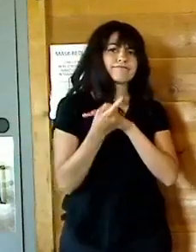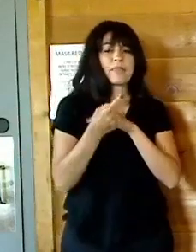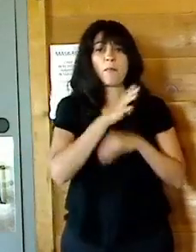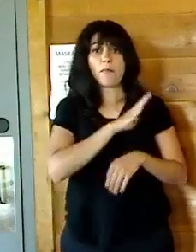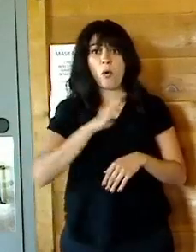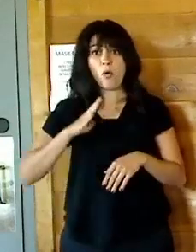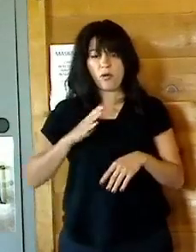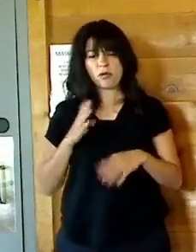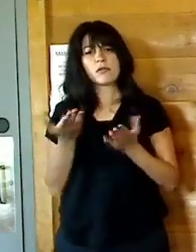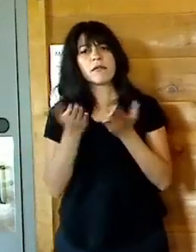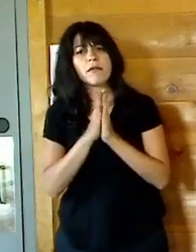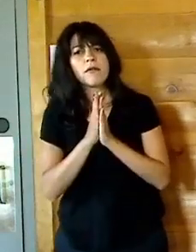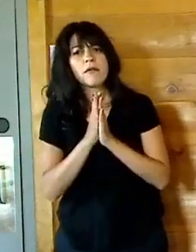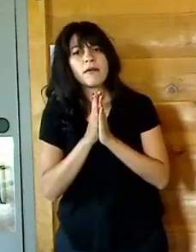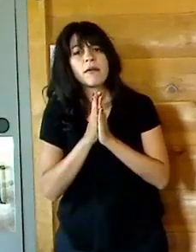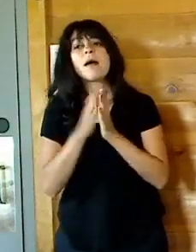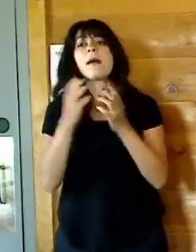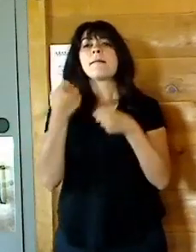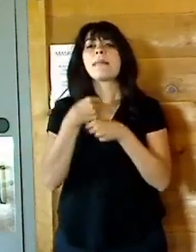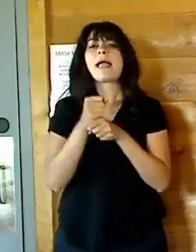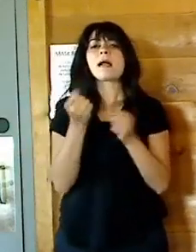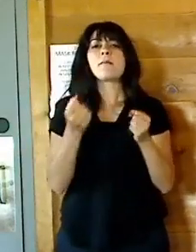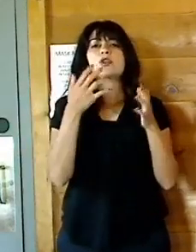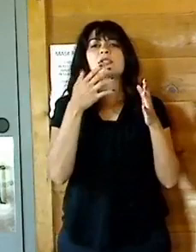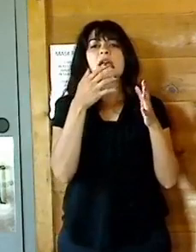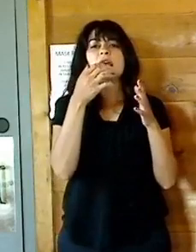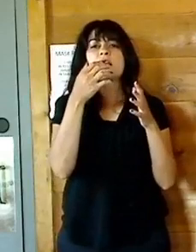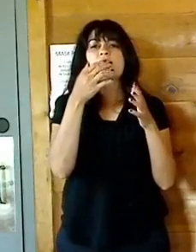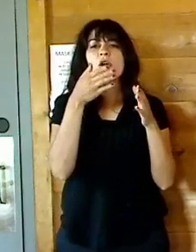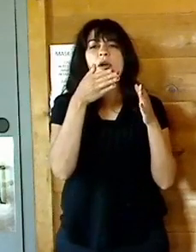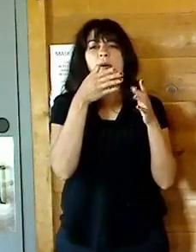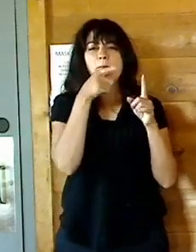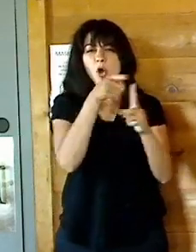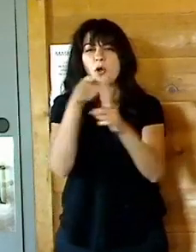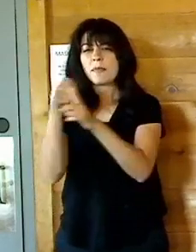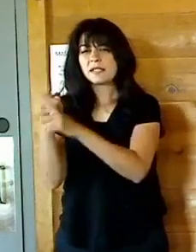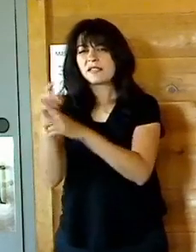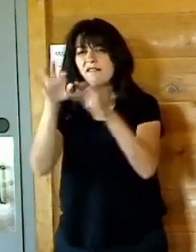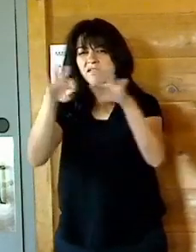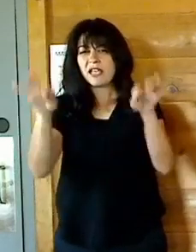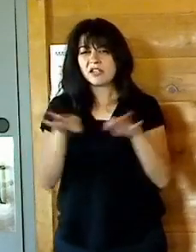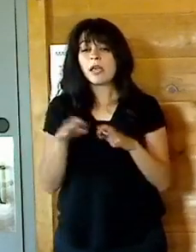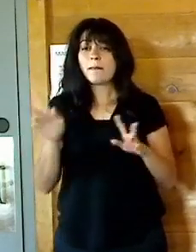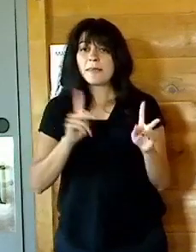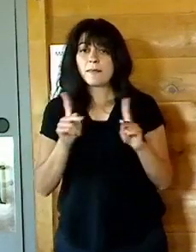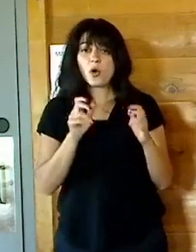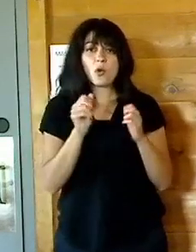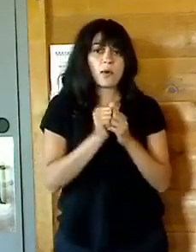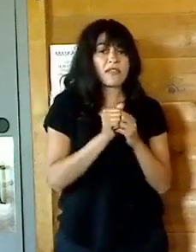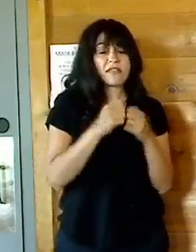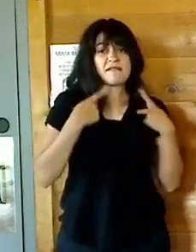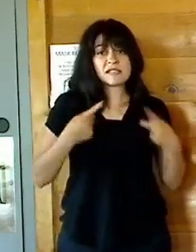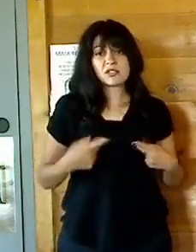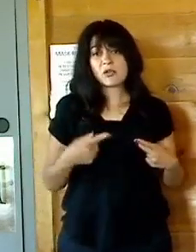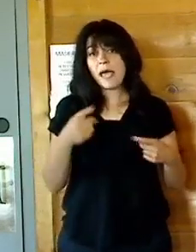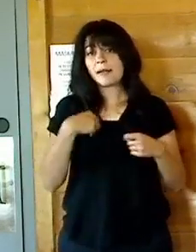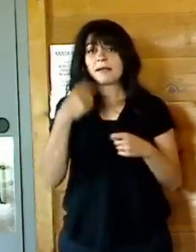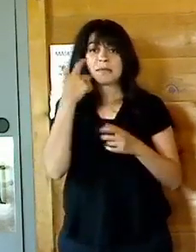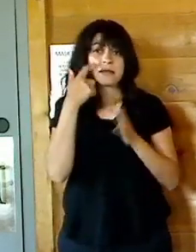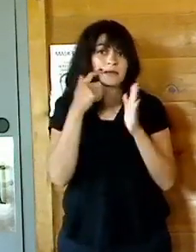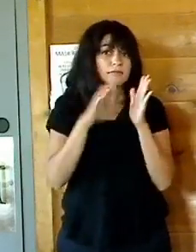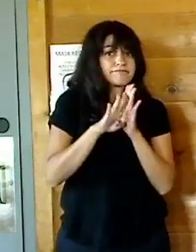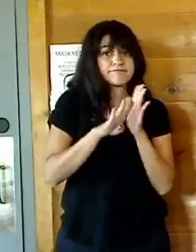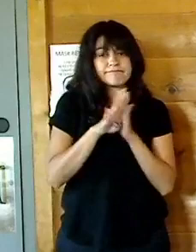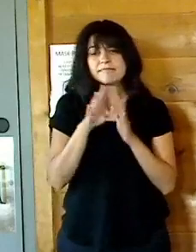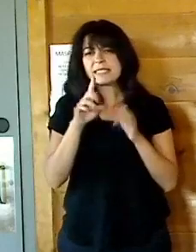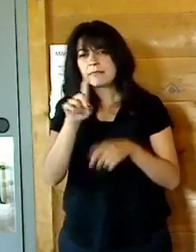create a multipurpose field for individuals with physical and developmental disabilities.